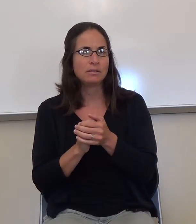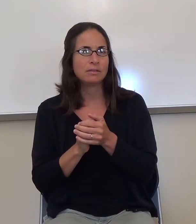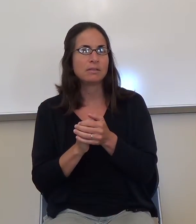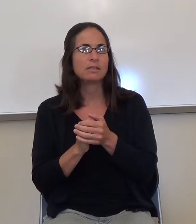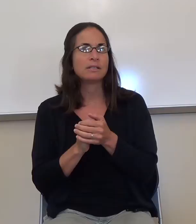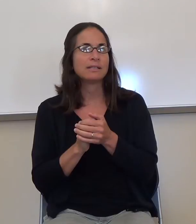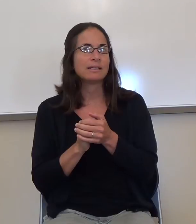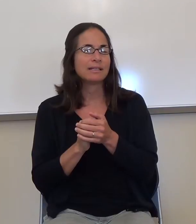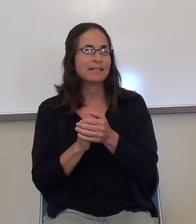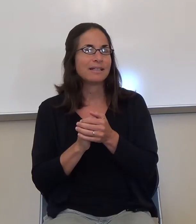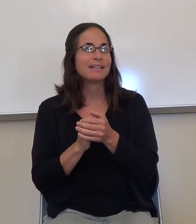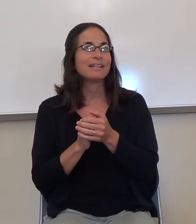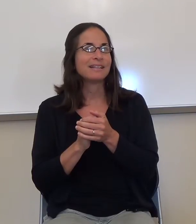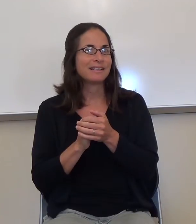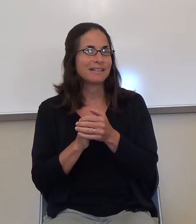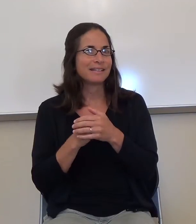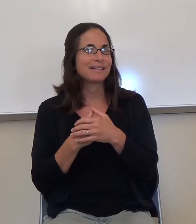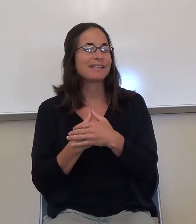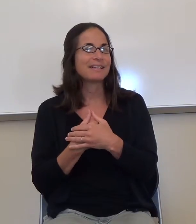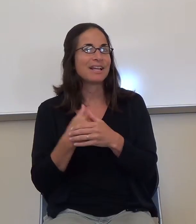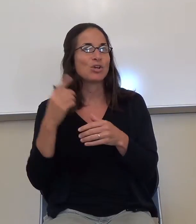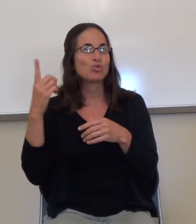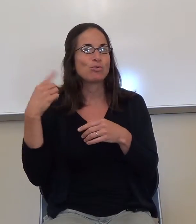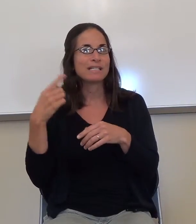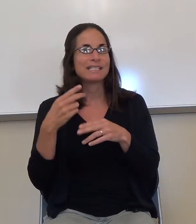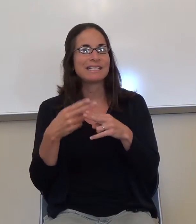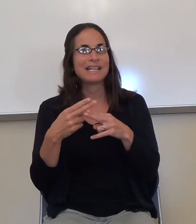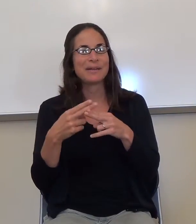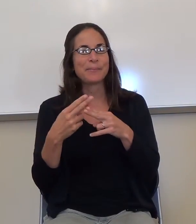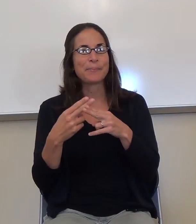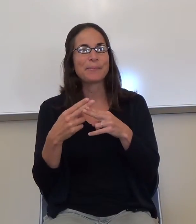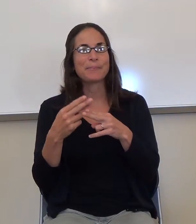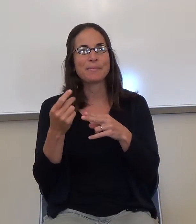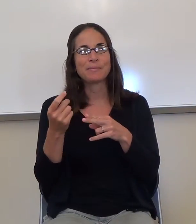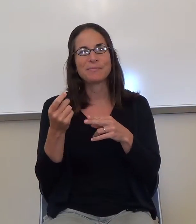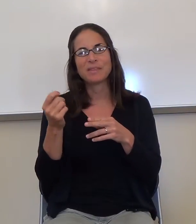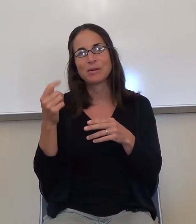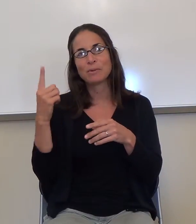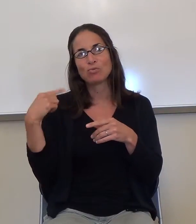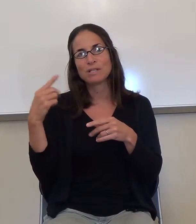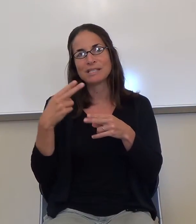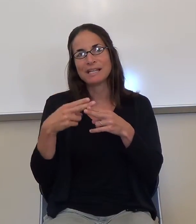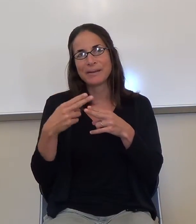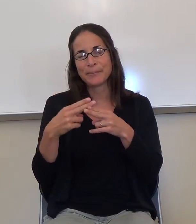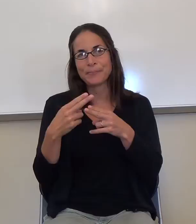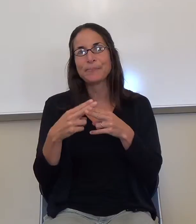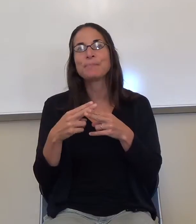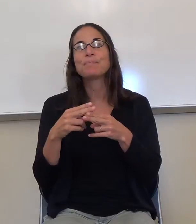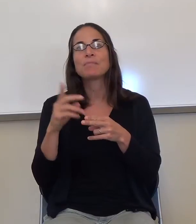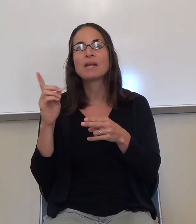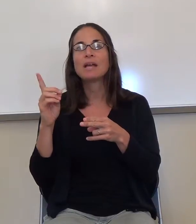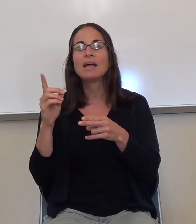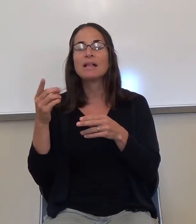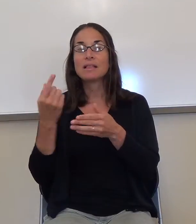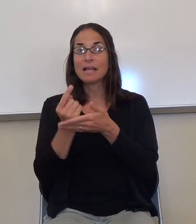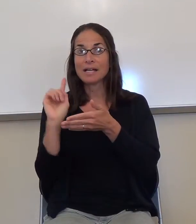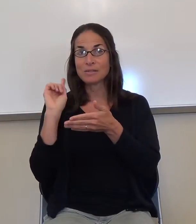a crazy name because it, the name of the place where we were in the classroom last week, pull it down to go,